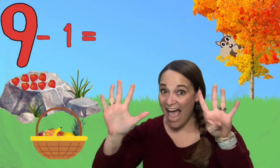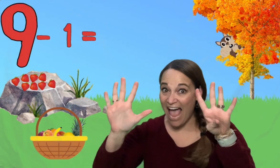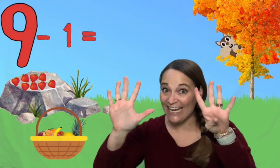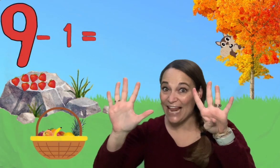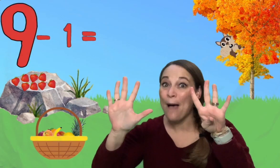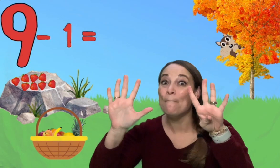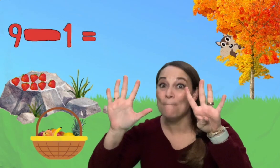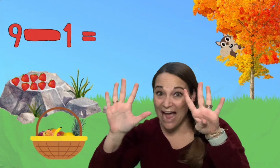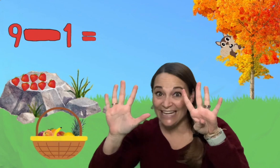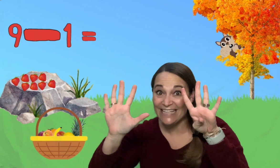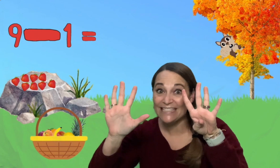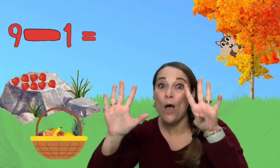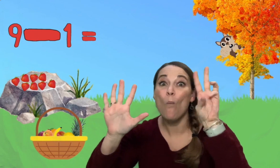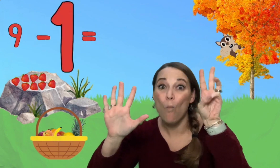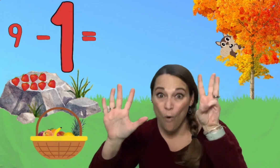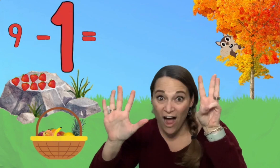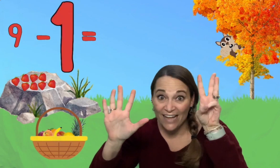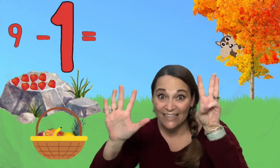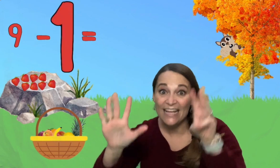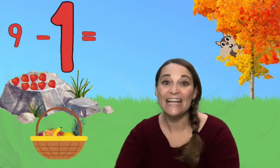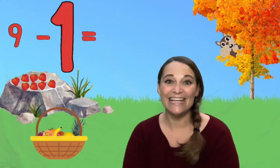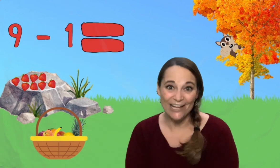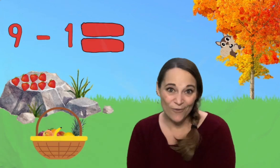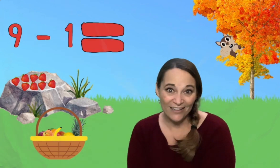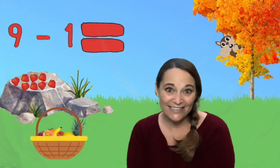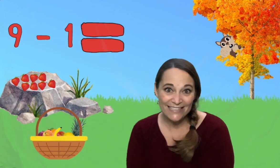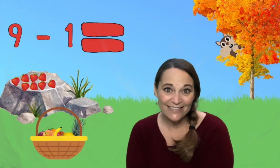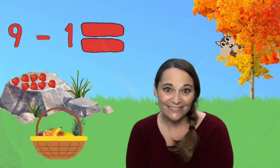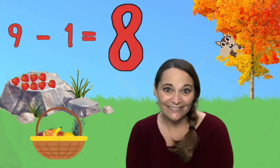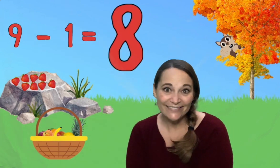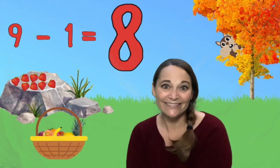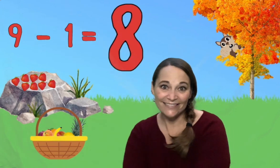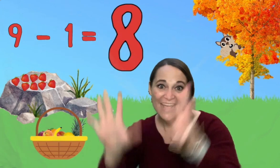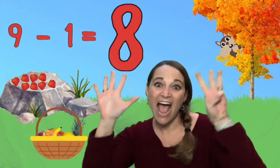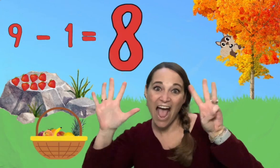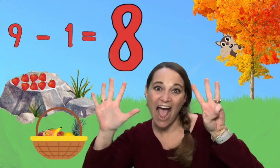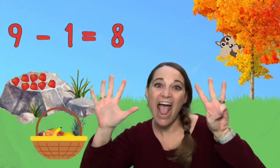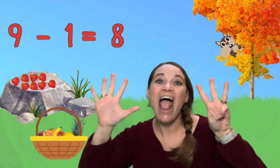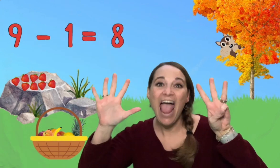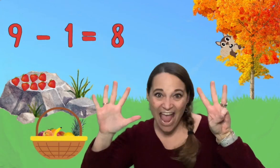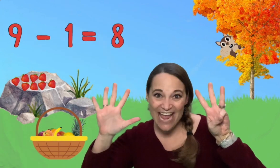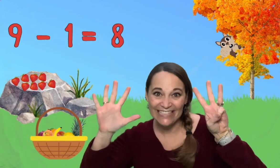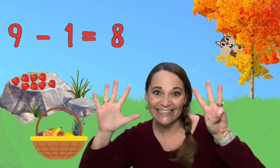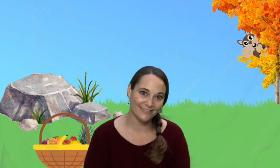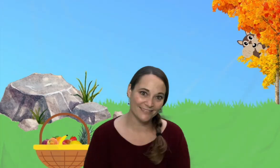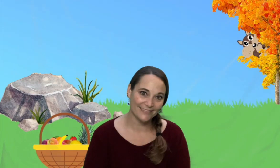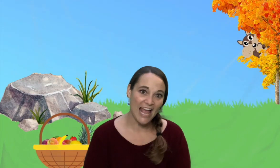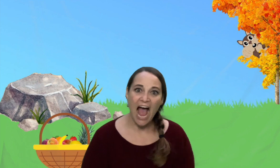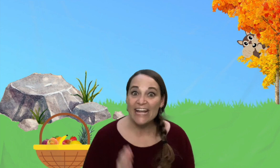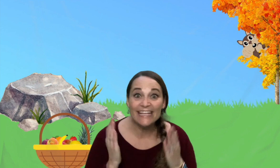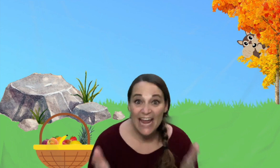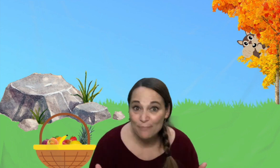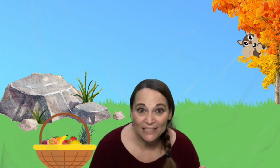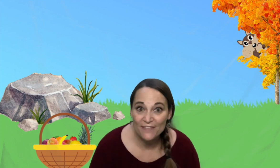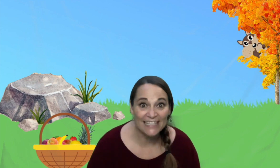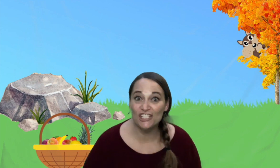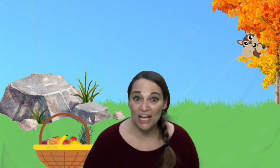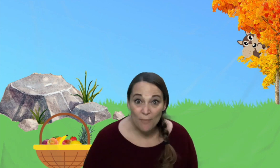nine minus one equals eight. I can't believe that chipmunk